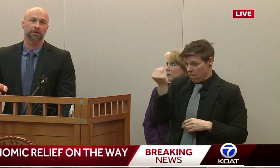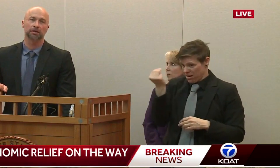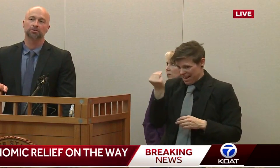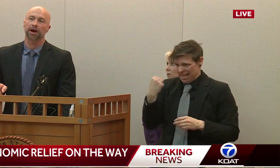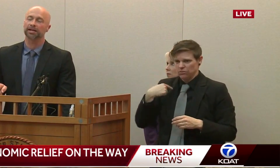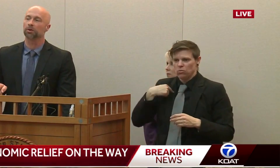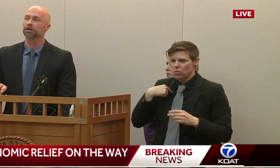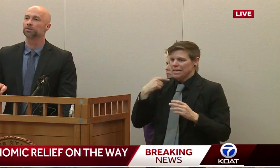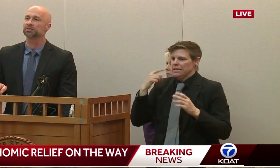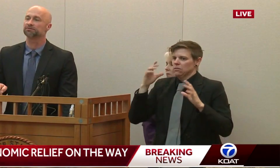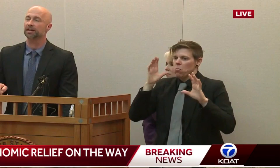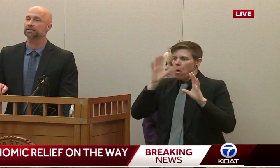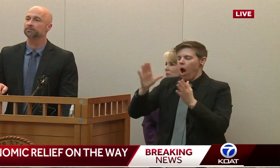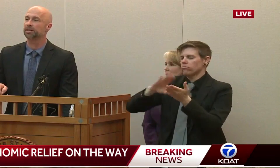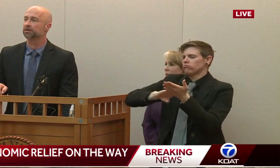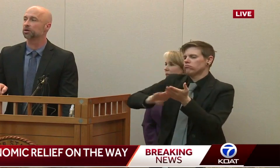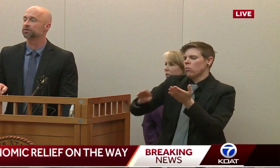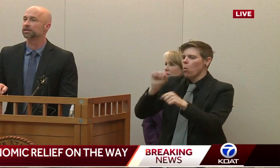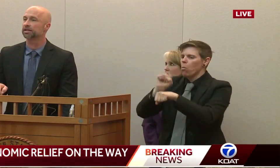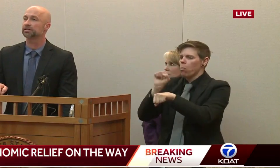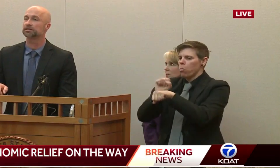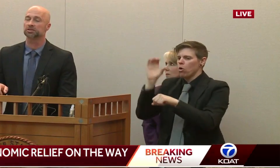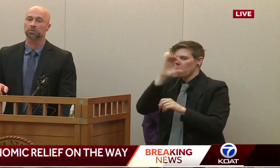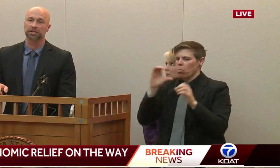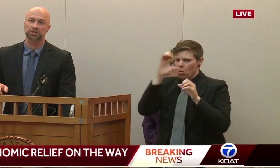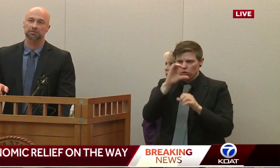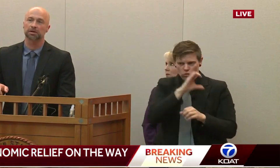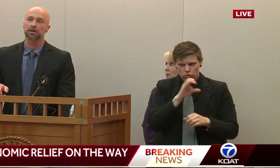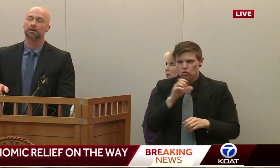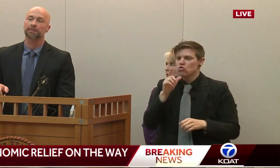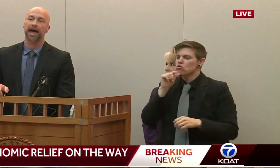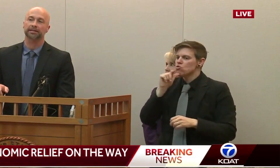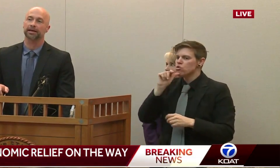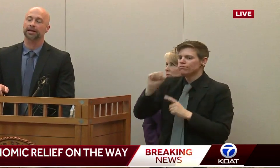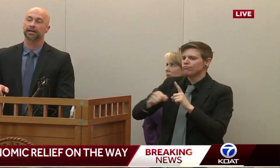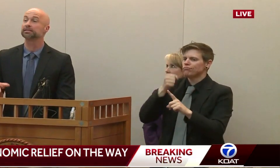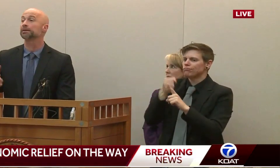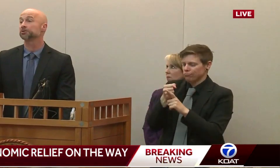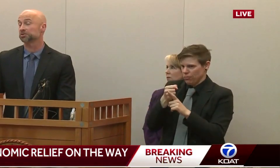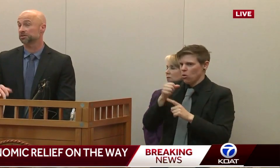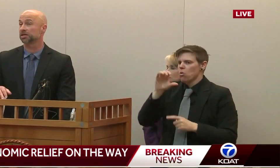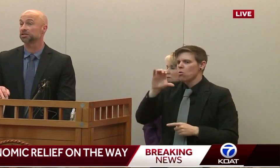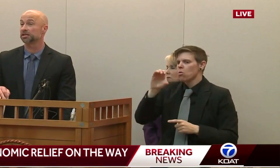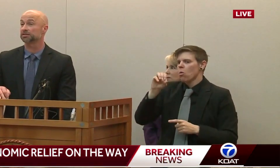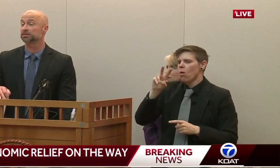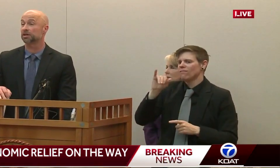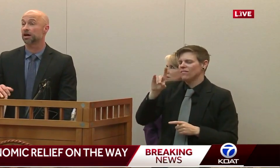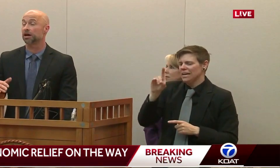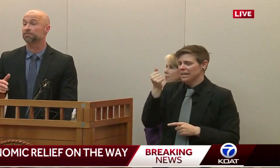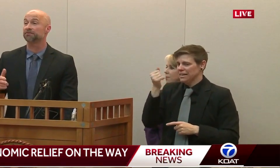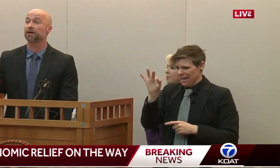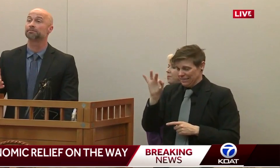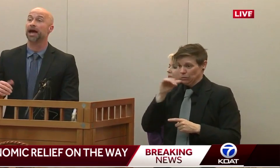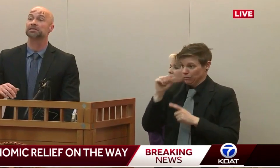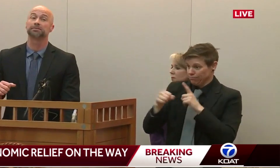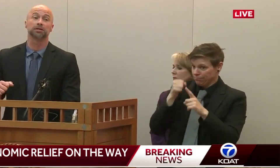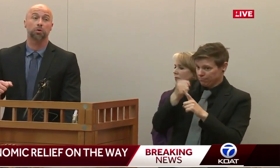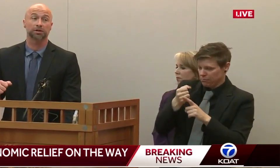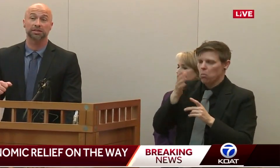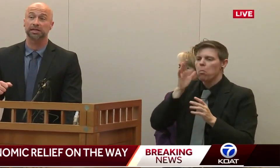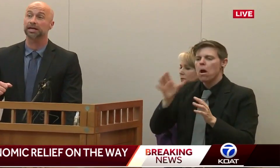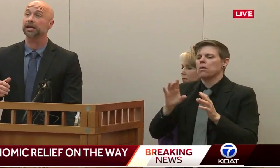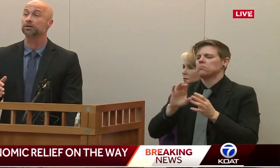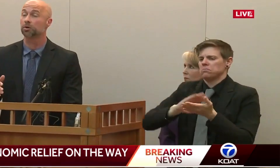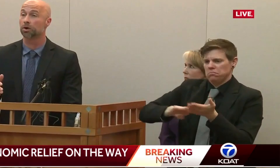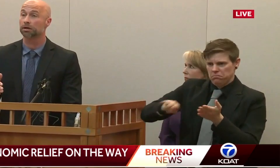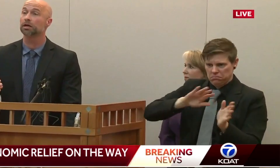unemployment for anyone who is affected by the COVID-19 situation that can examples such as if I'm asked to